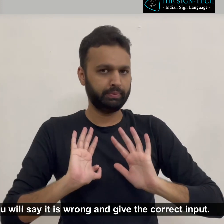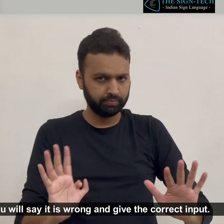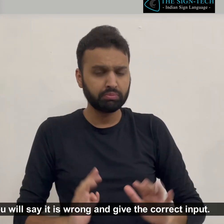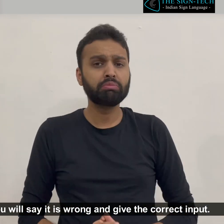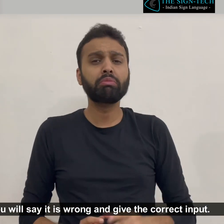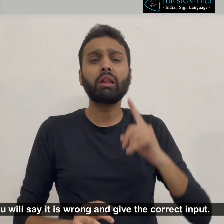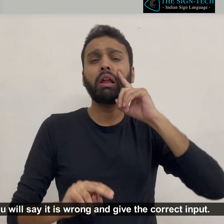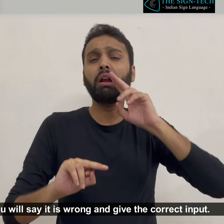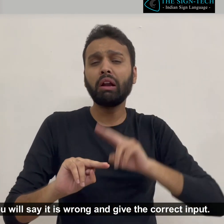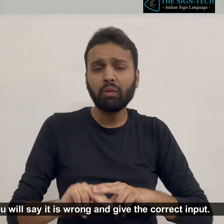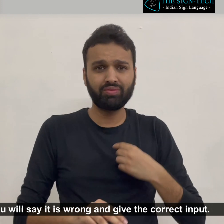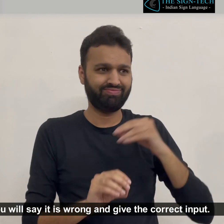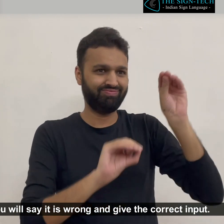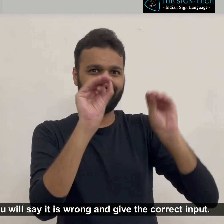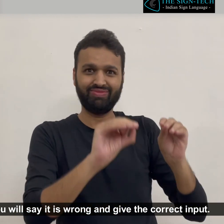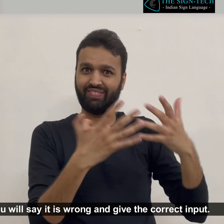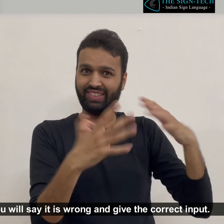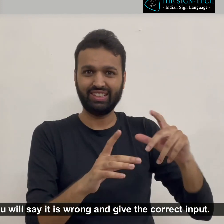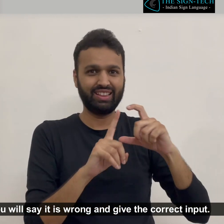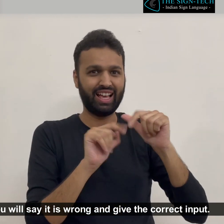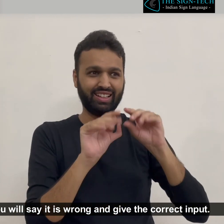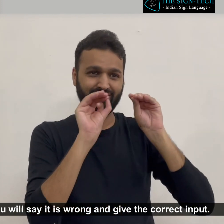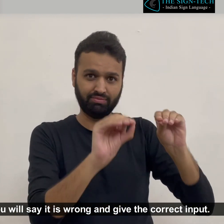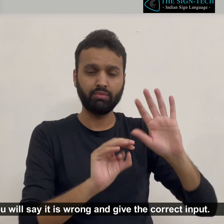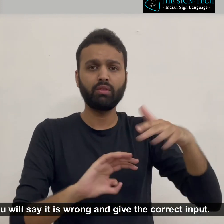If the output is wrong you will say it is wrong and give the correct input.